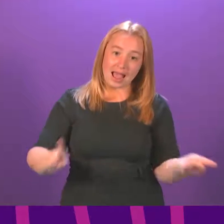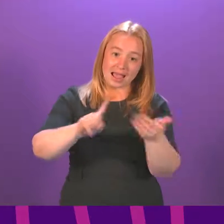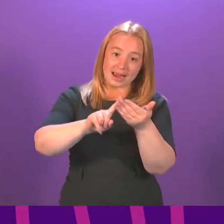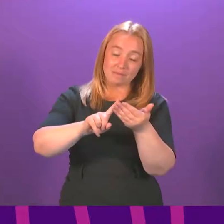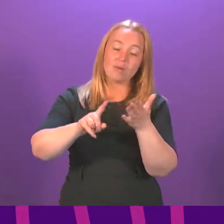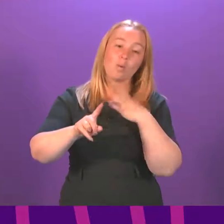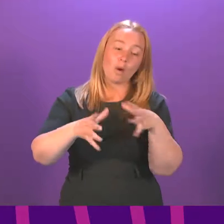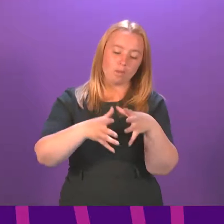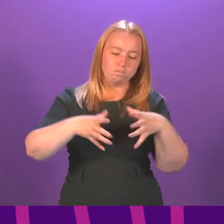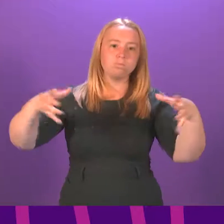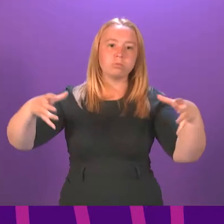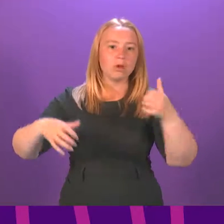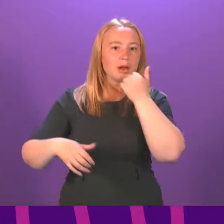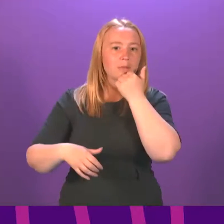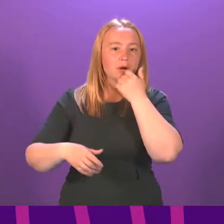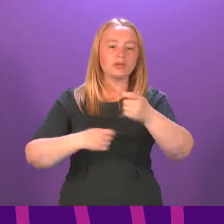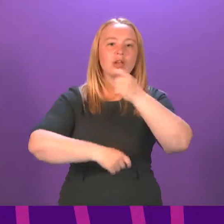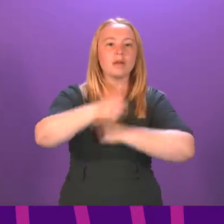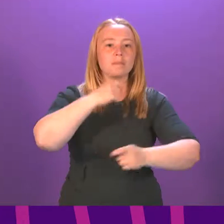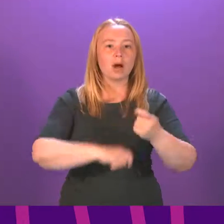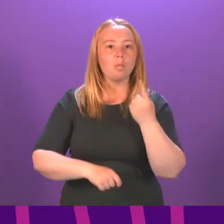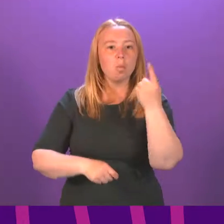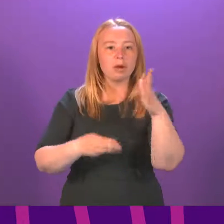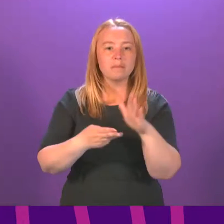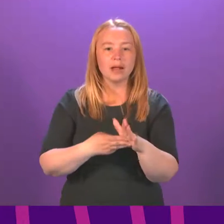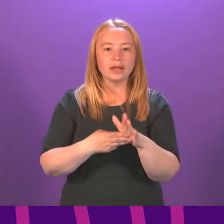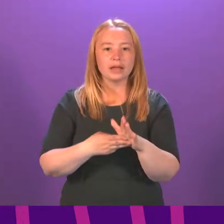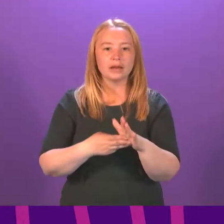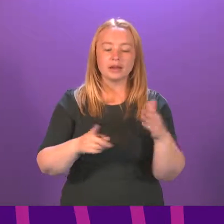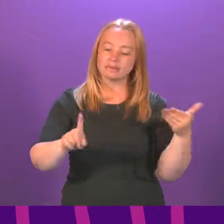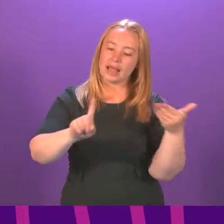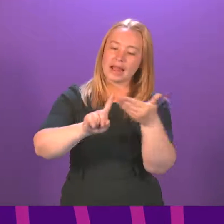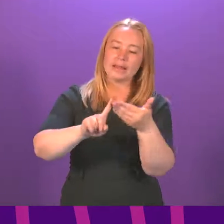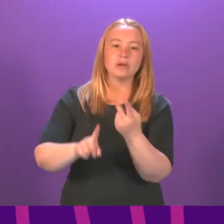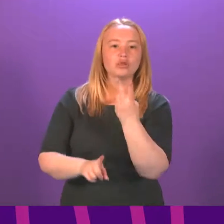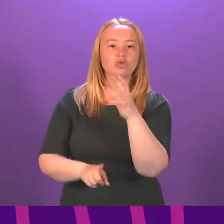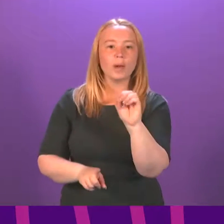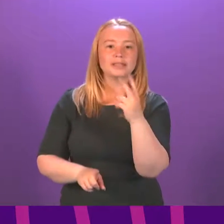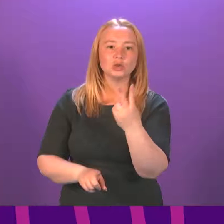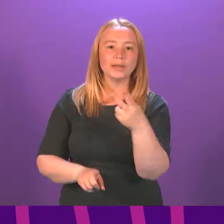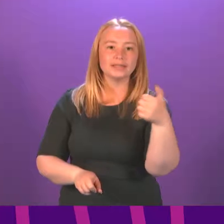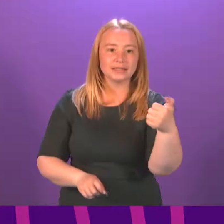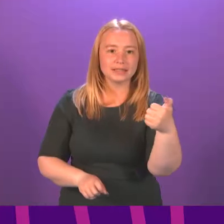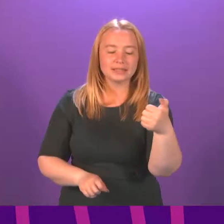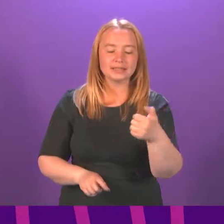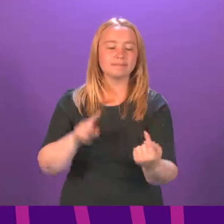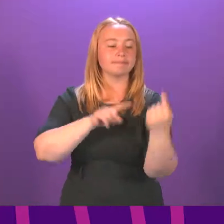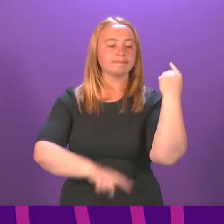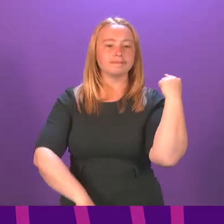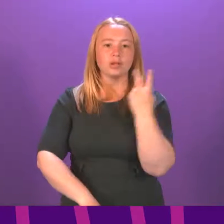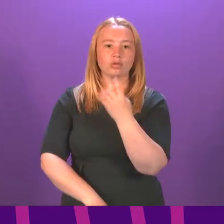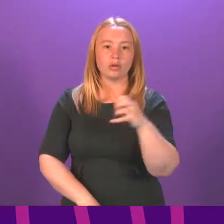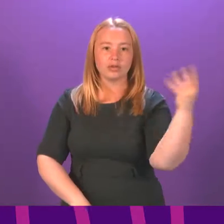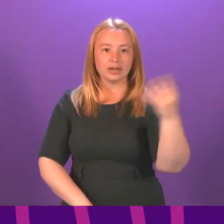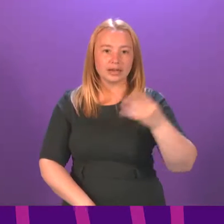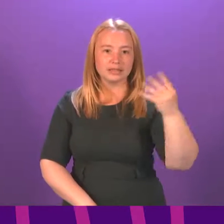further to a million by 2026. You'll also be aware that in 2019, all